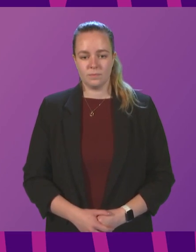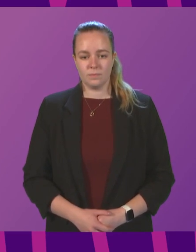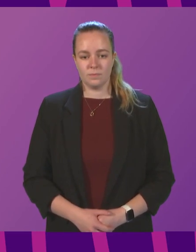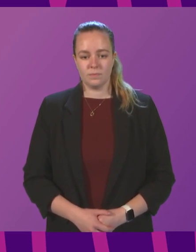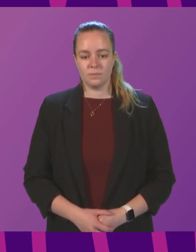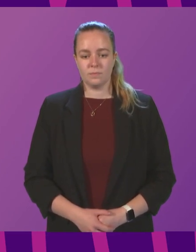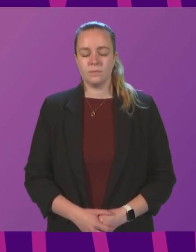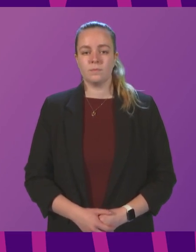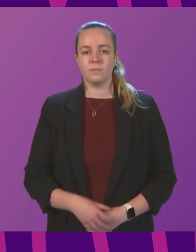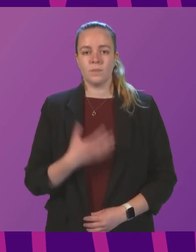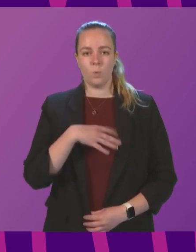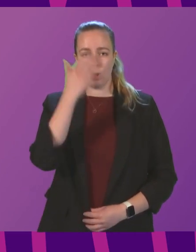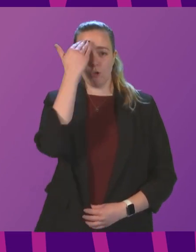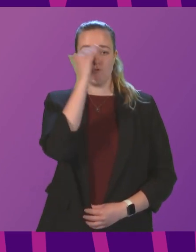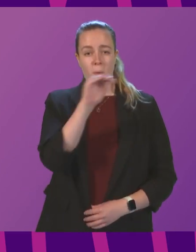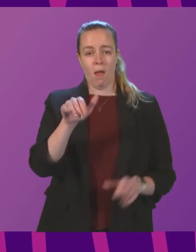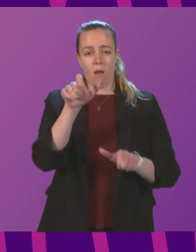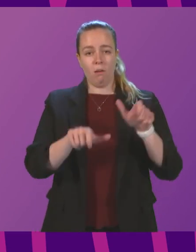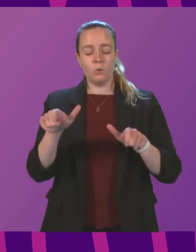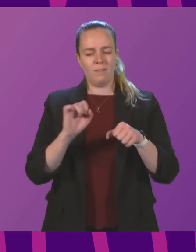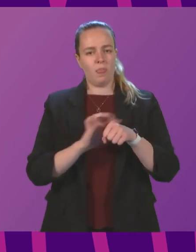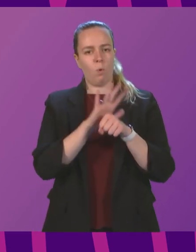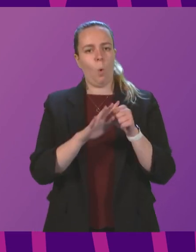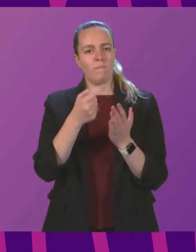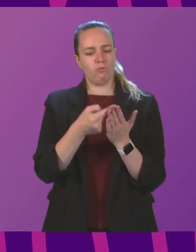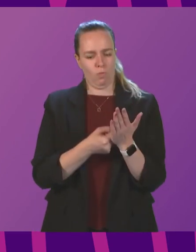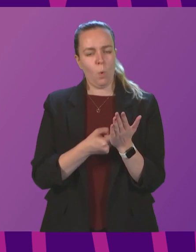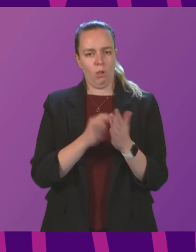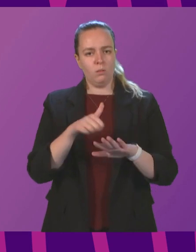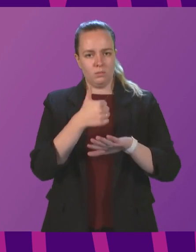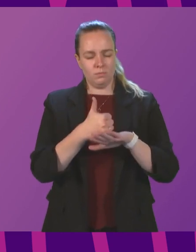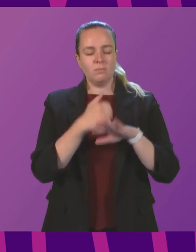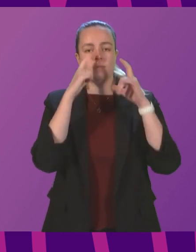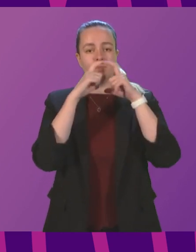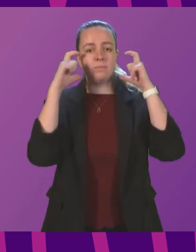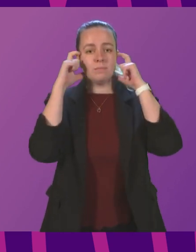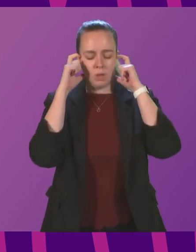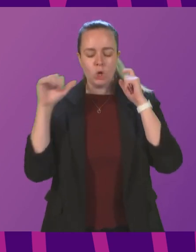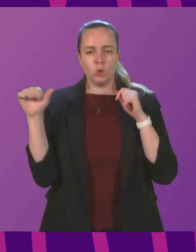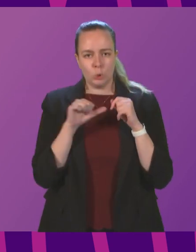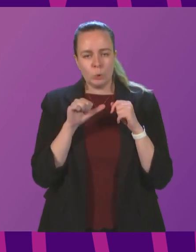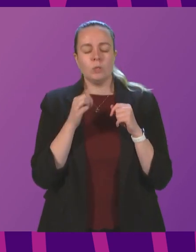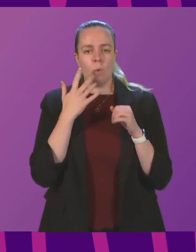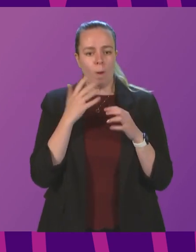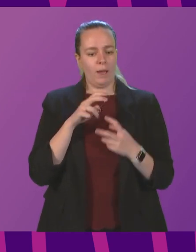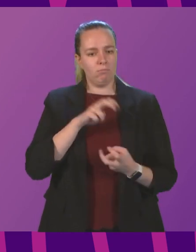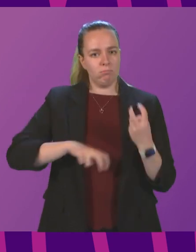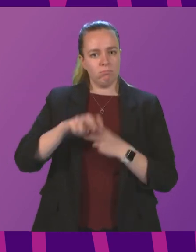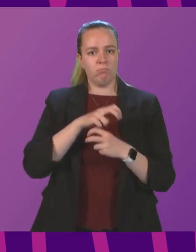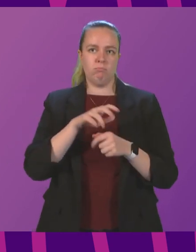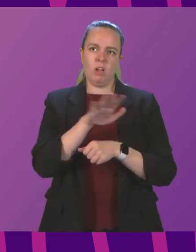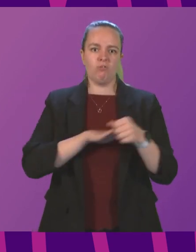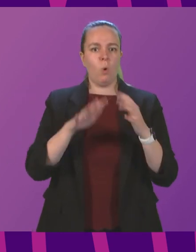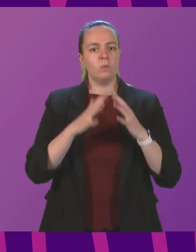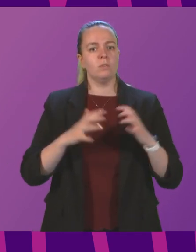Can I remind members of the COVID-related measures that are in place and that face coverings should be worn when moving around the Chamber and across the